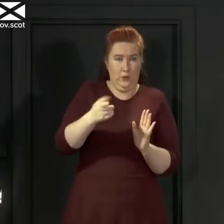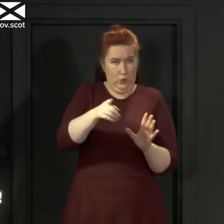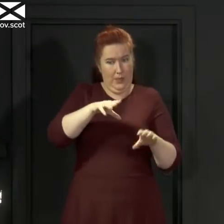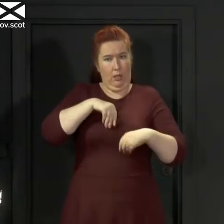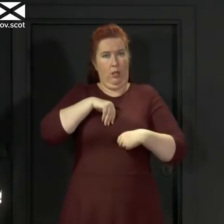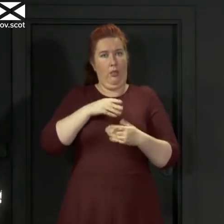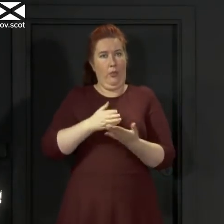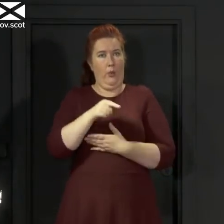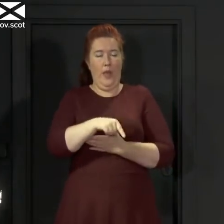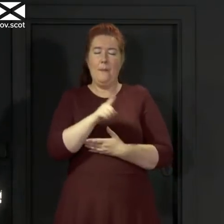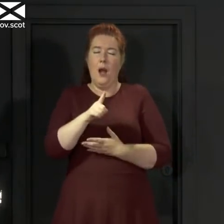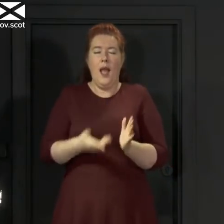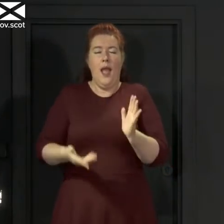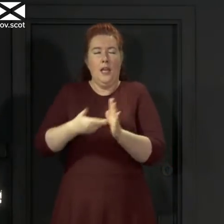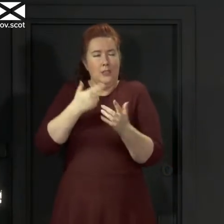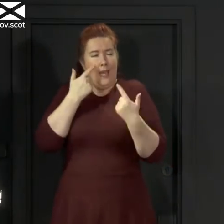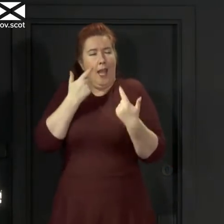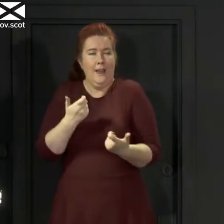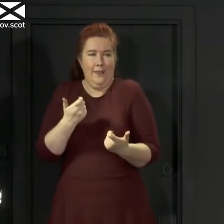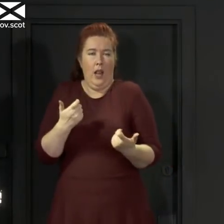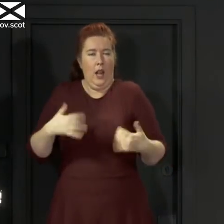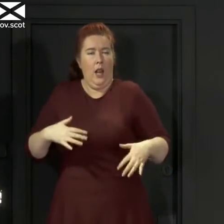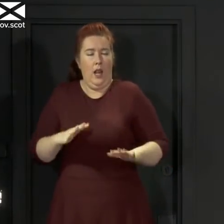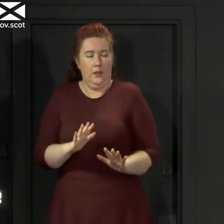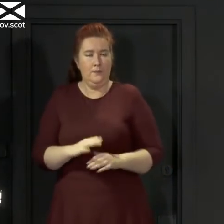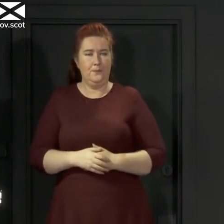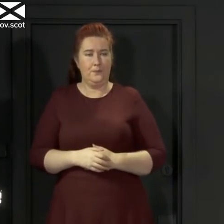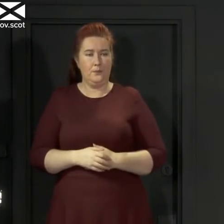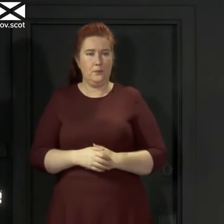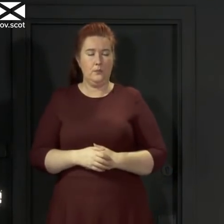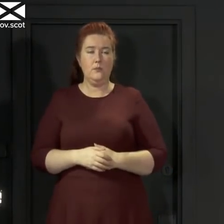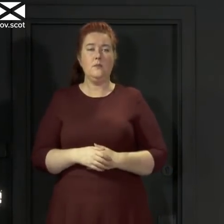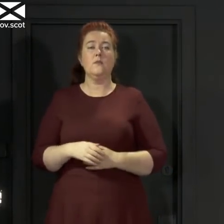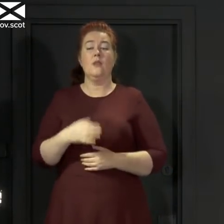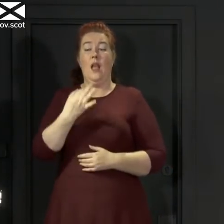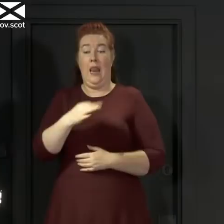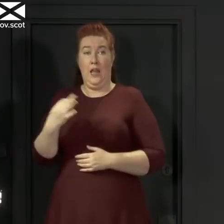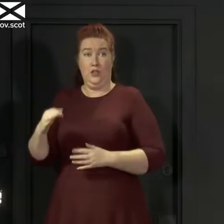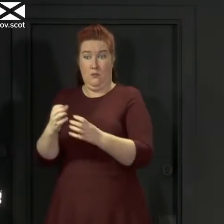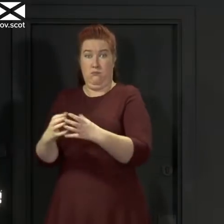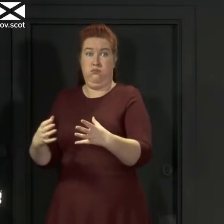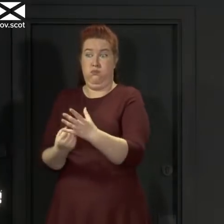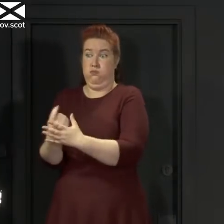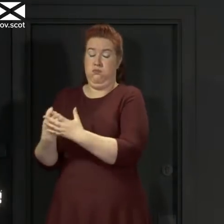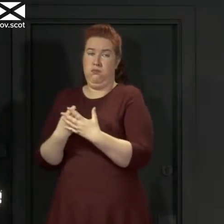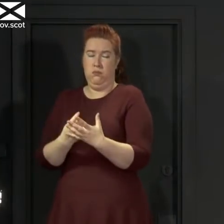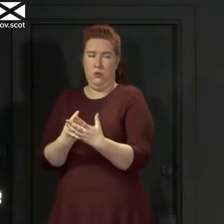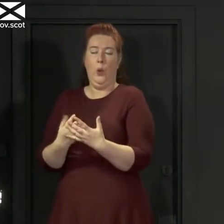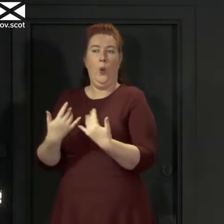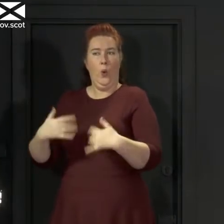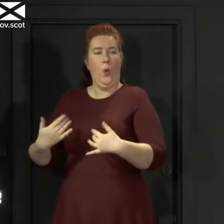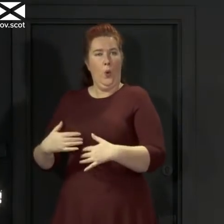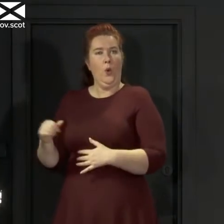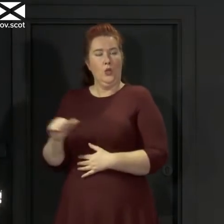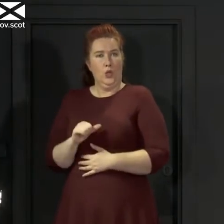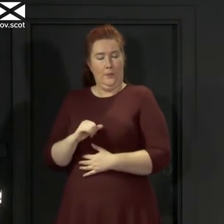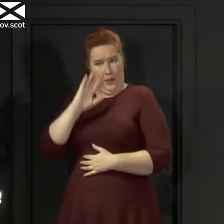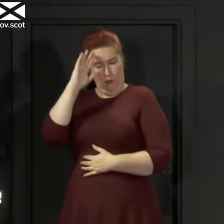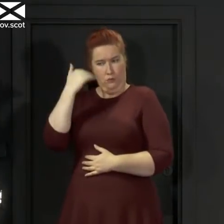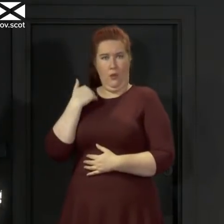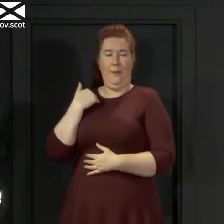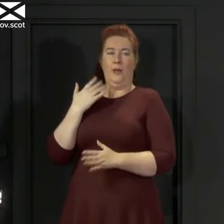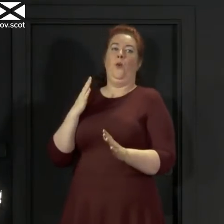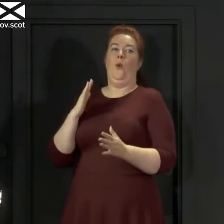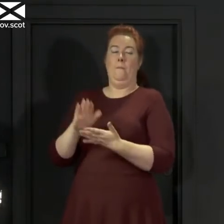as an added precaution. This outbreak, though, should be a very clear reminder to all of us that COVID hasn't